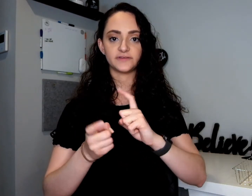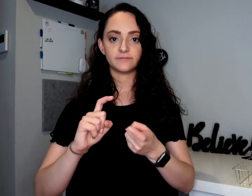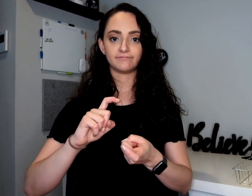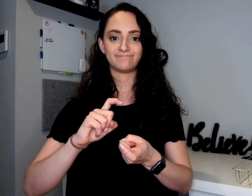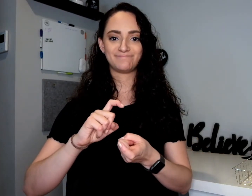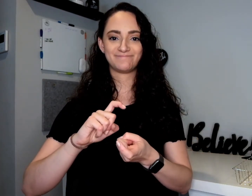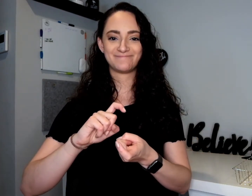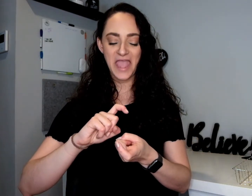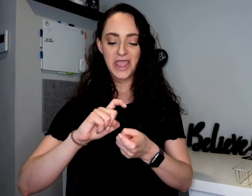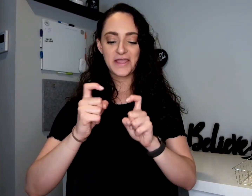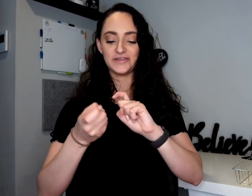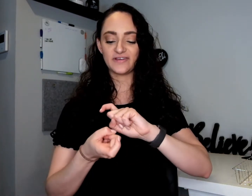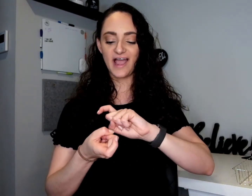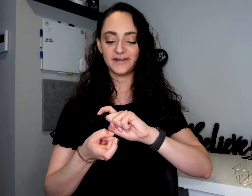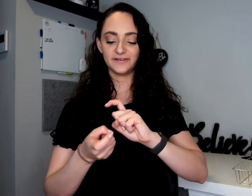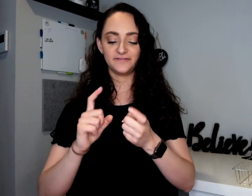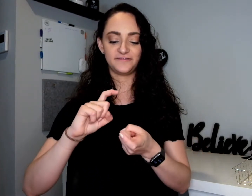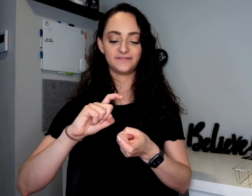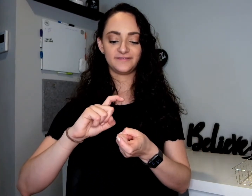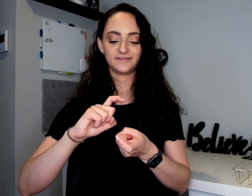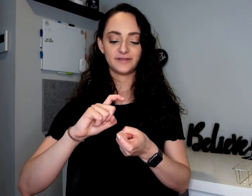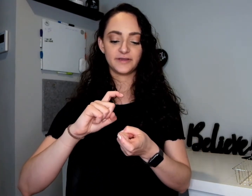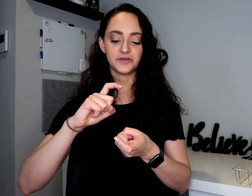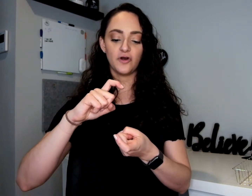You kind of switch.